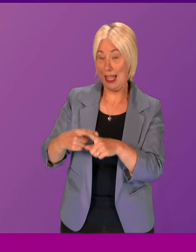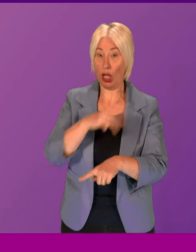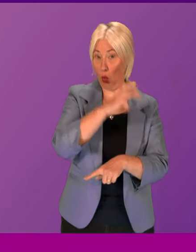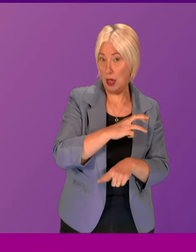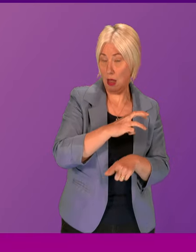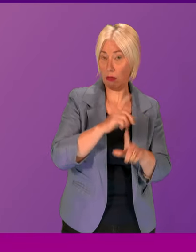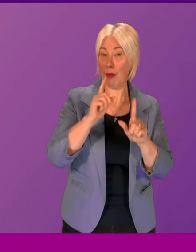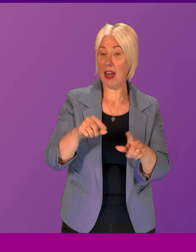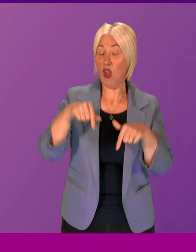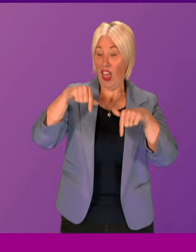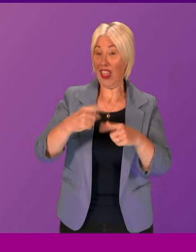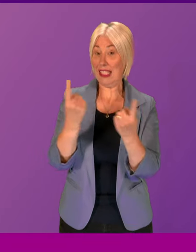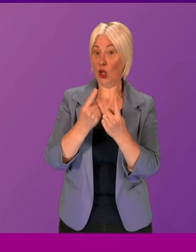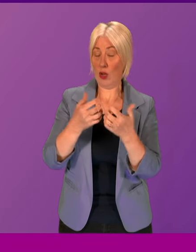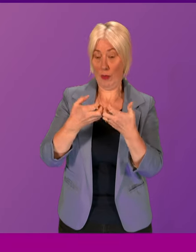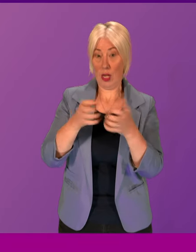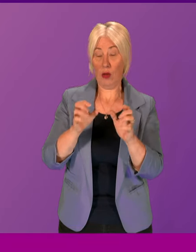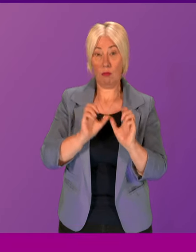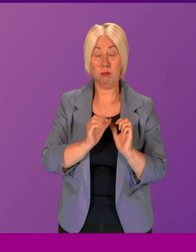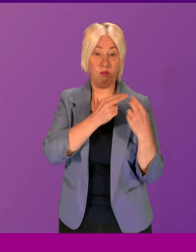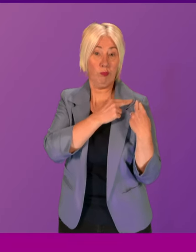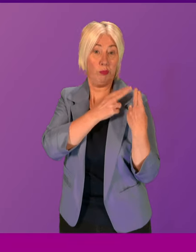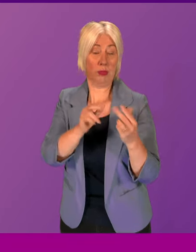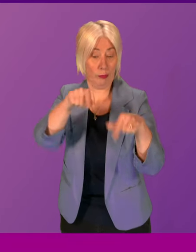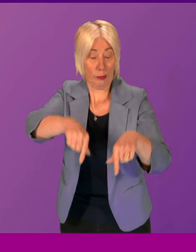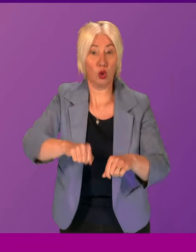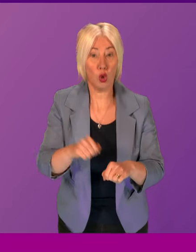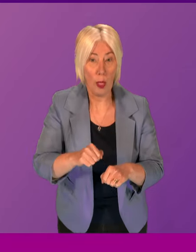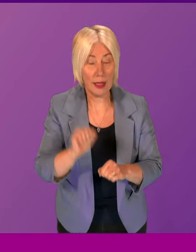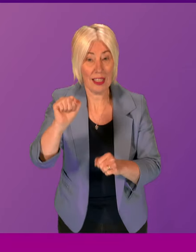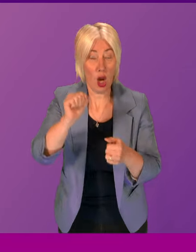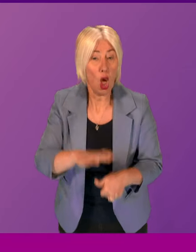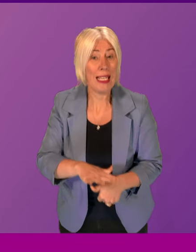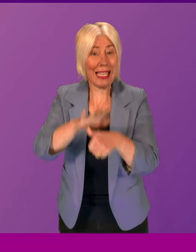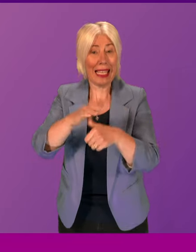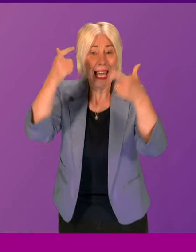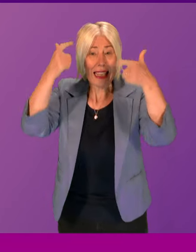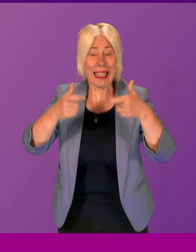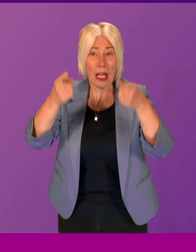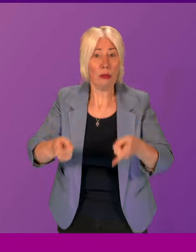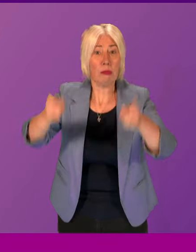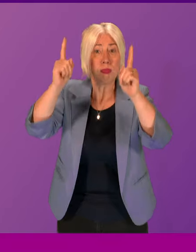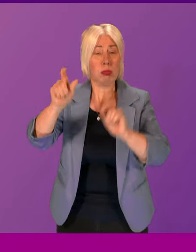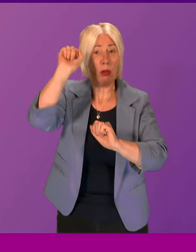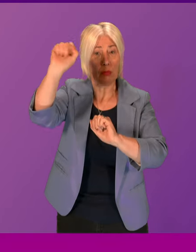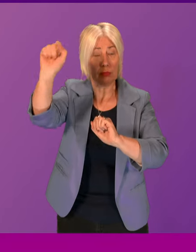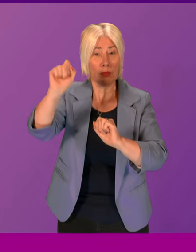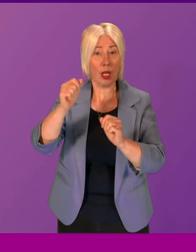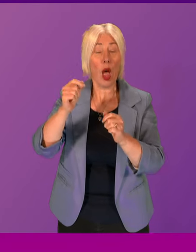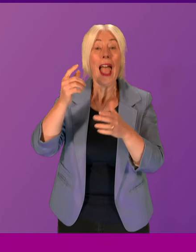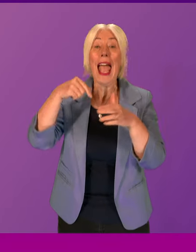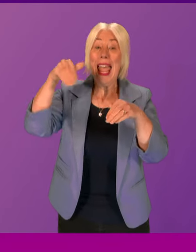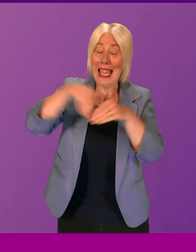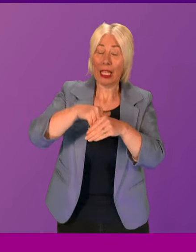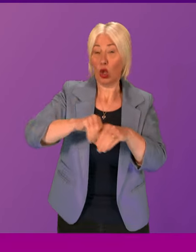issue is devolved here in Scotland. And we have his top legal officer, who sits in the Scottish government